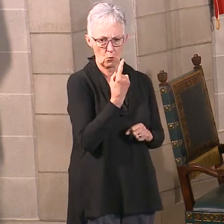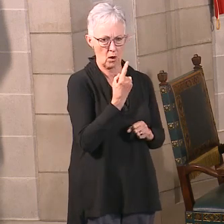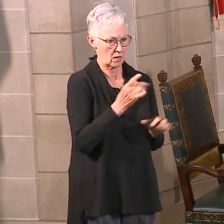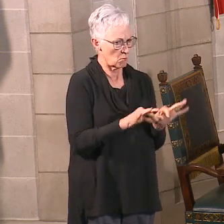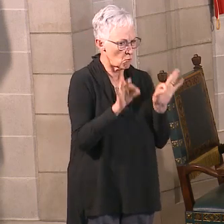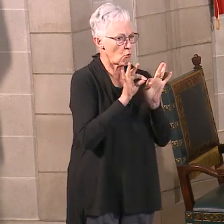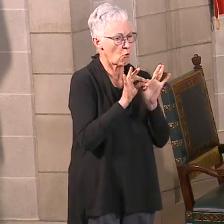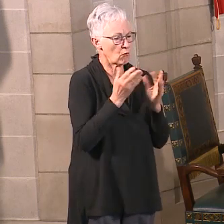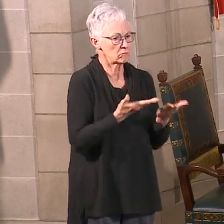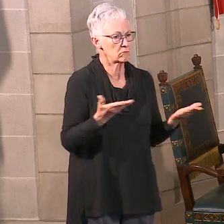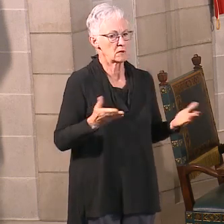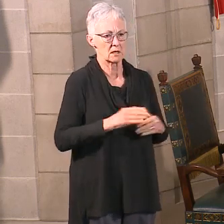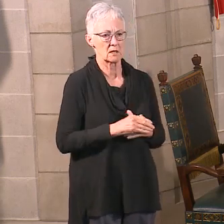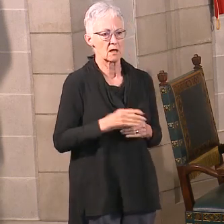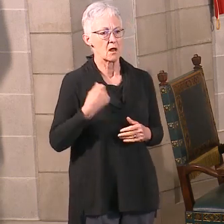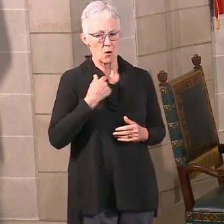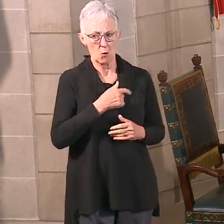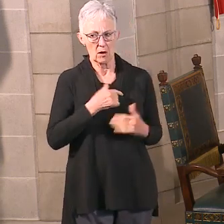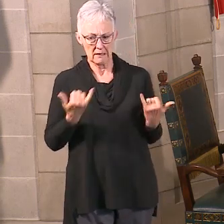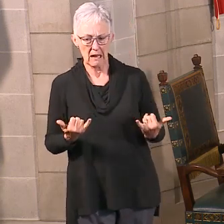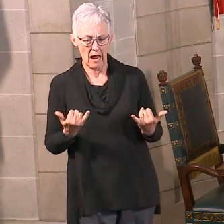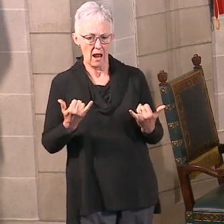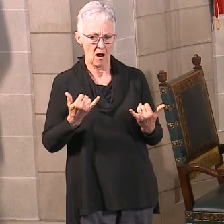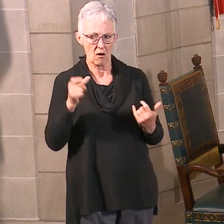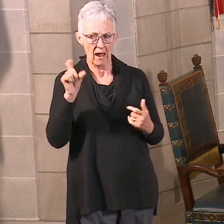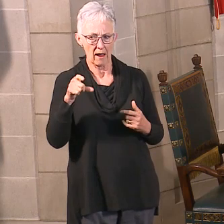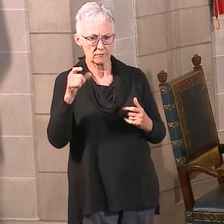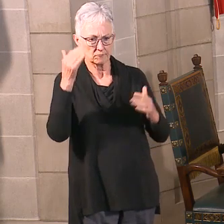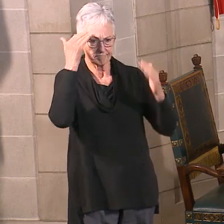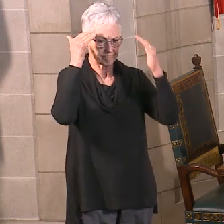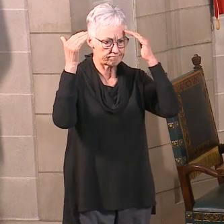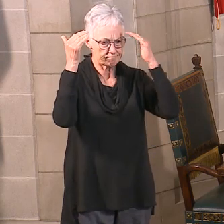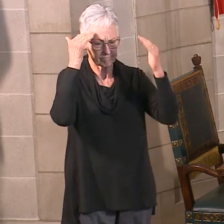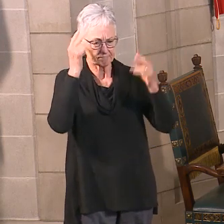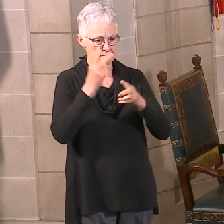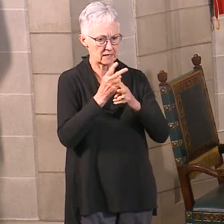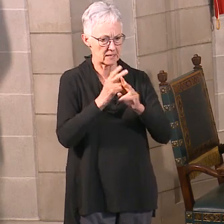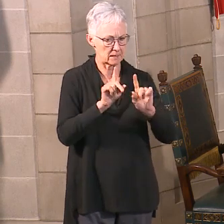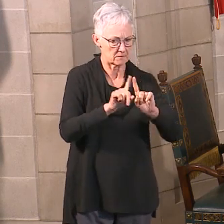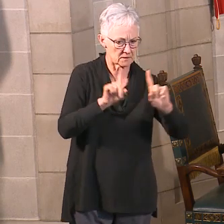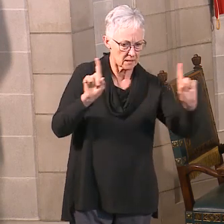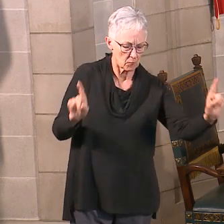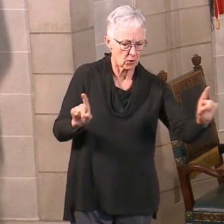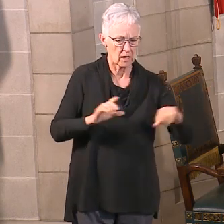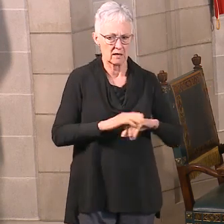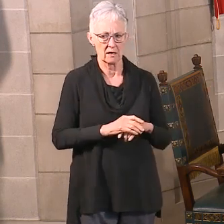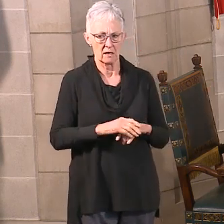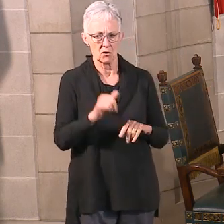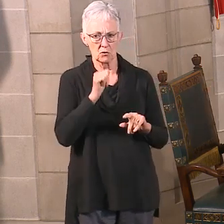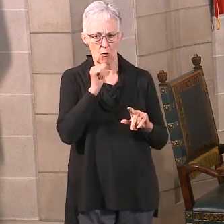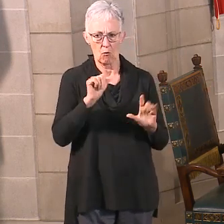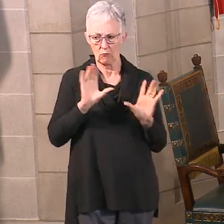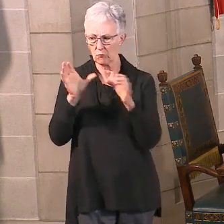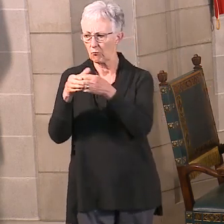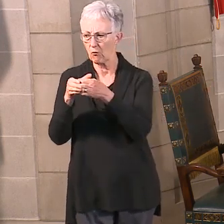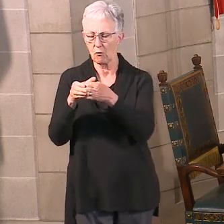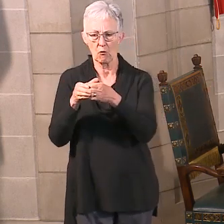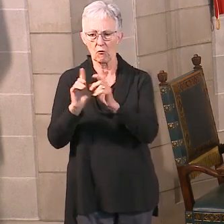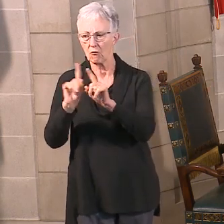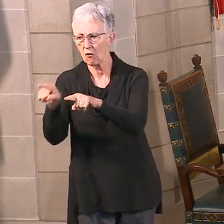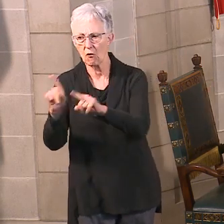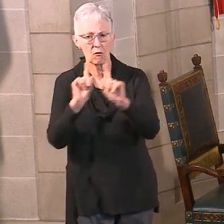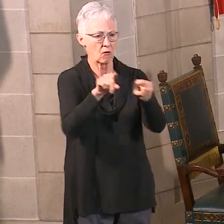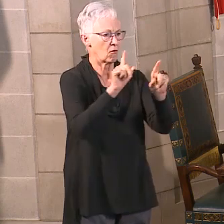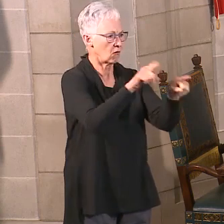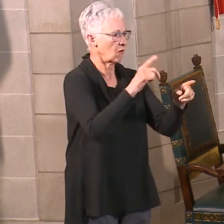Now, as we're social distancing, one of the things that may be difficult to do is to stay connected. And this can lead to isolation, people can